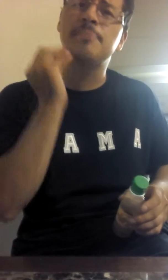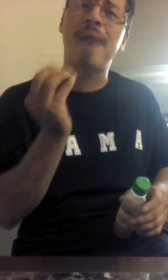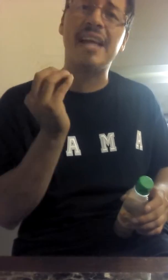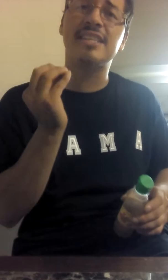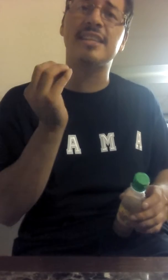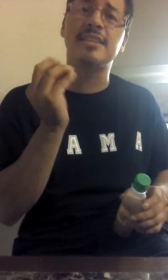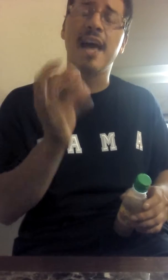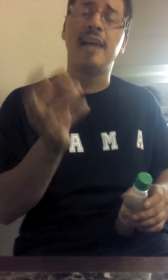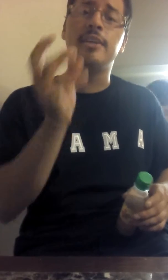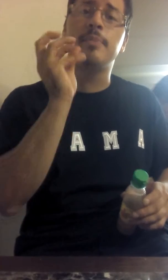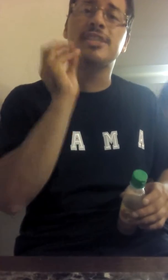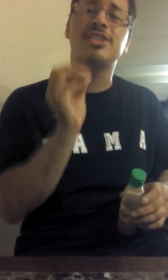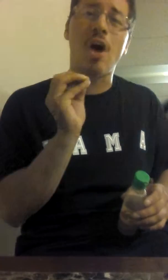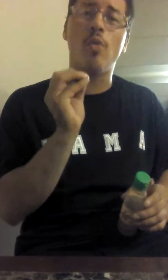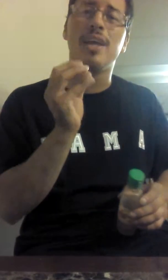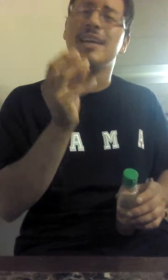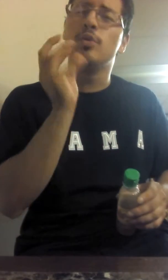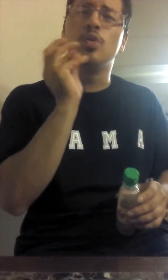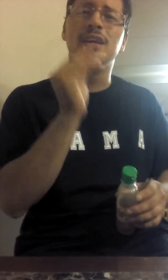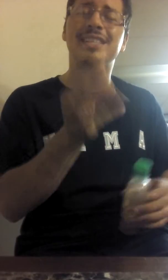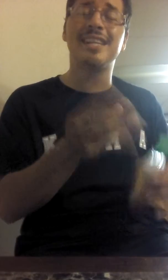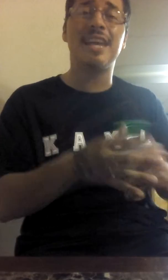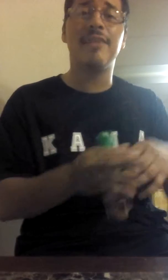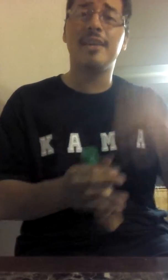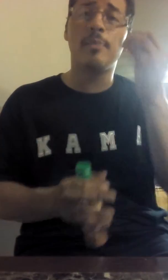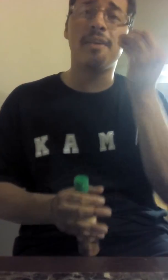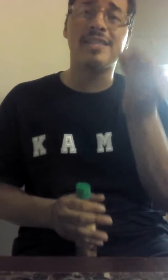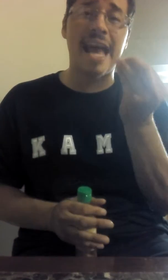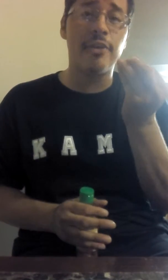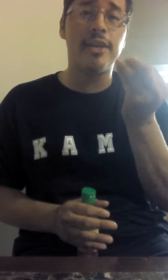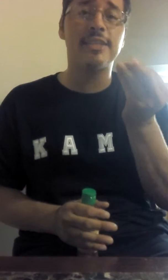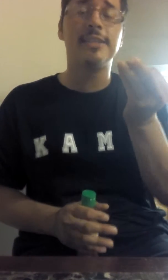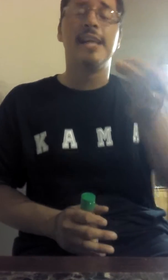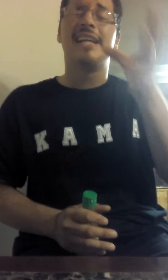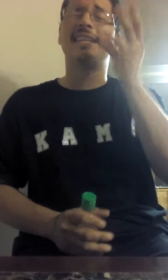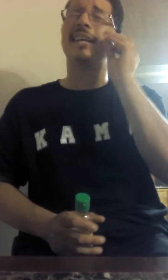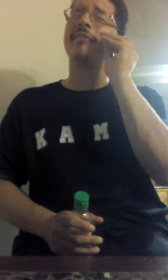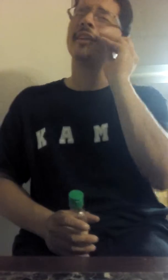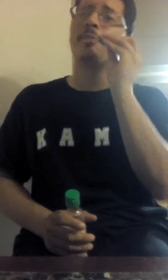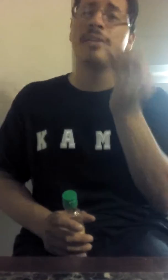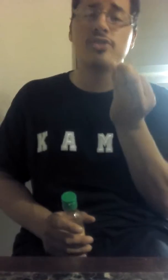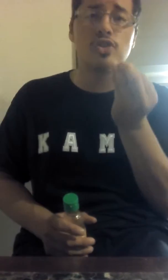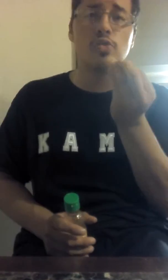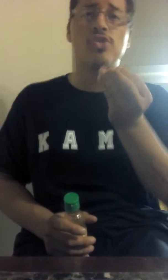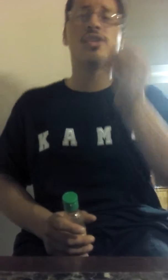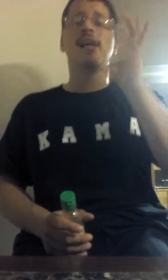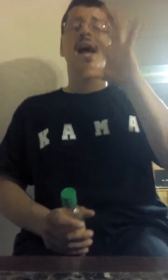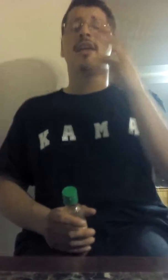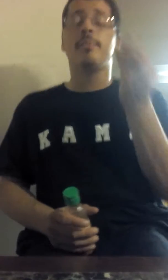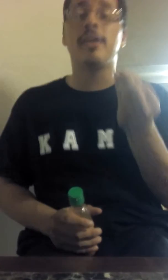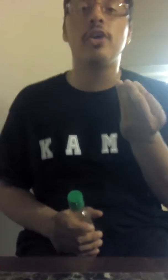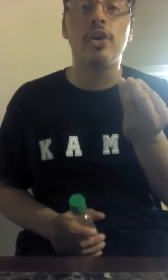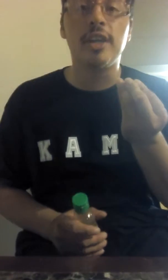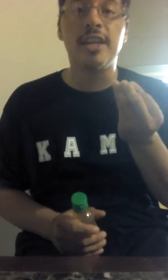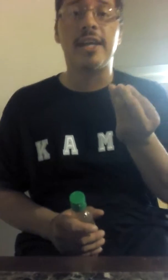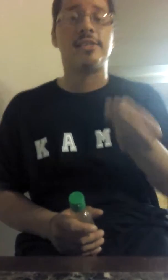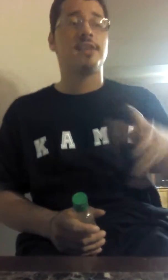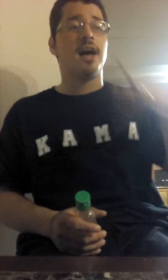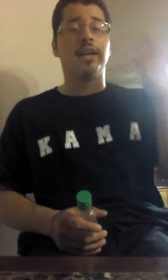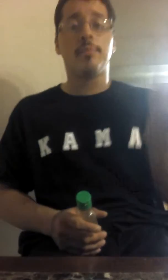spiciness, a little bit of salt. Ooh, it's going to give it a little bit of tenderness. It's going to give a little bit of juice, a little bit of goodliness, a little